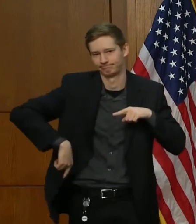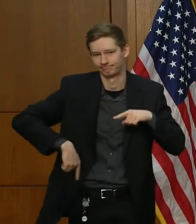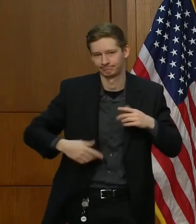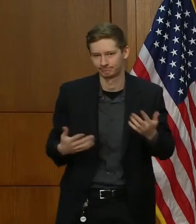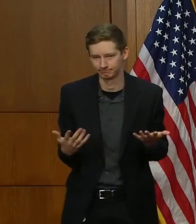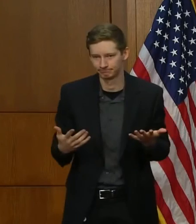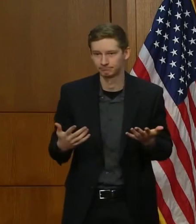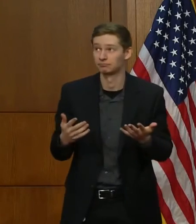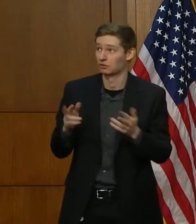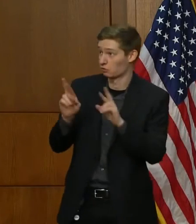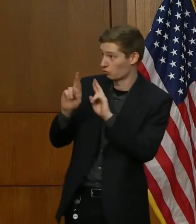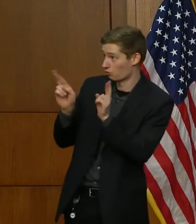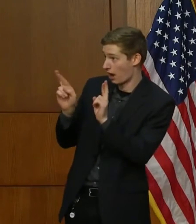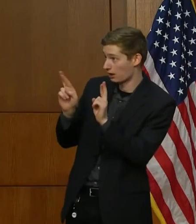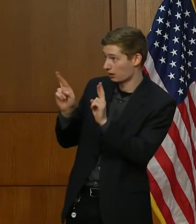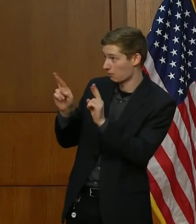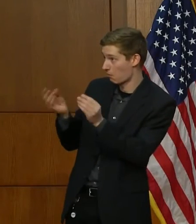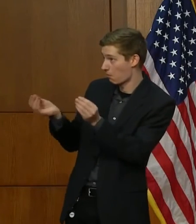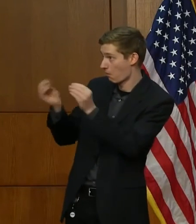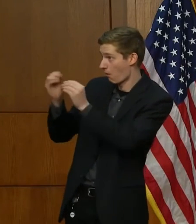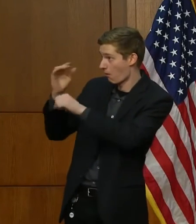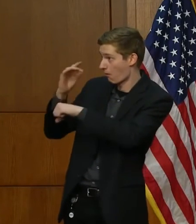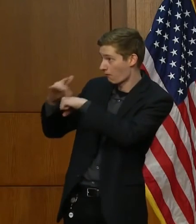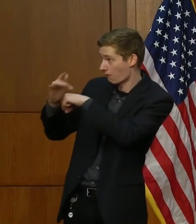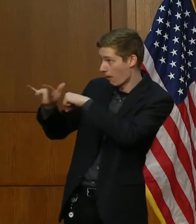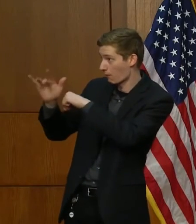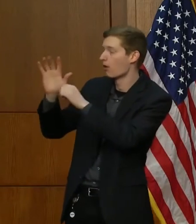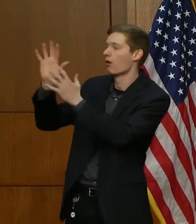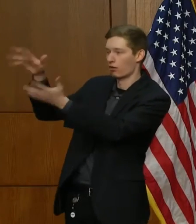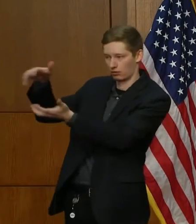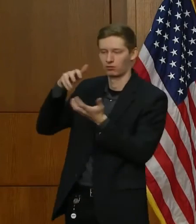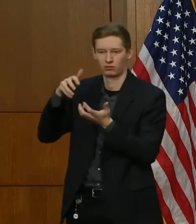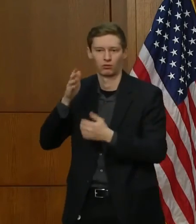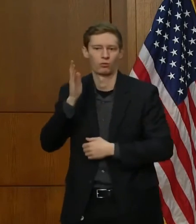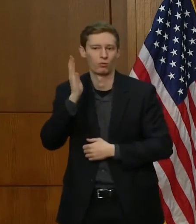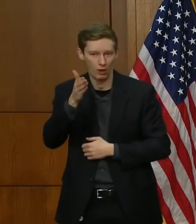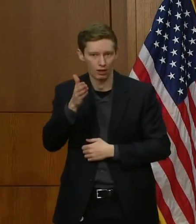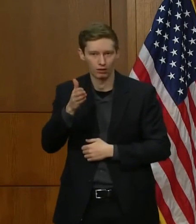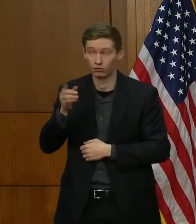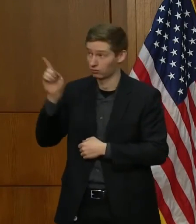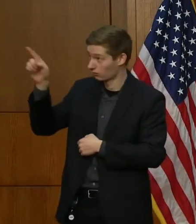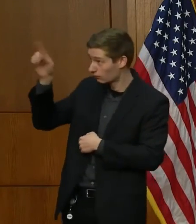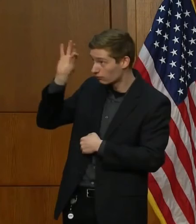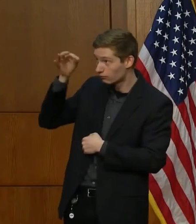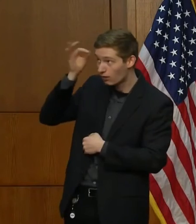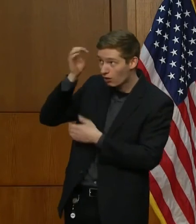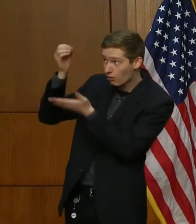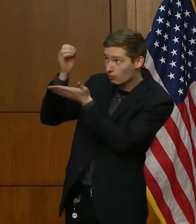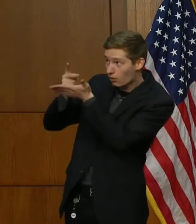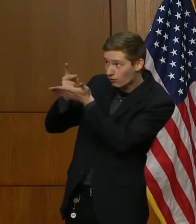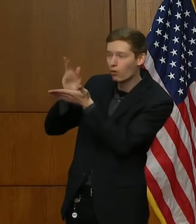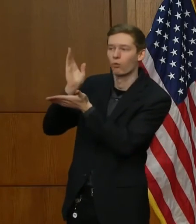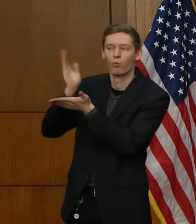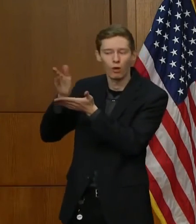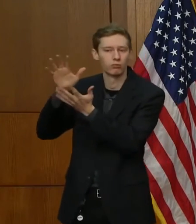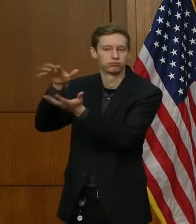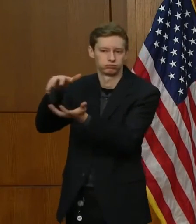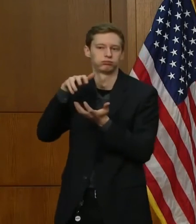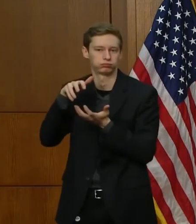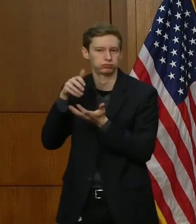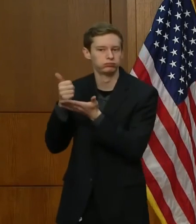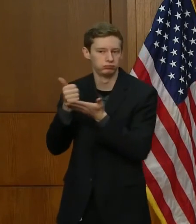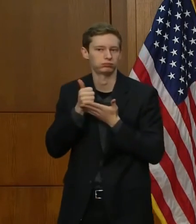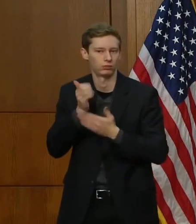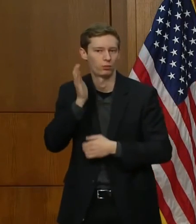supply increases and more vaccines are in the pipeline for federal approval, which will help. We saw our